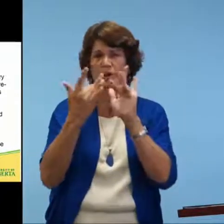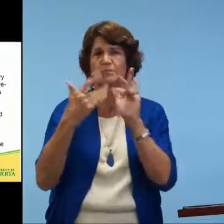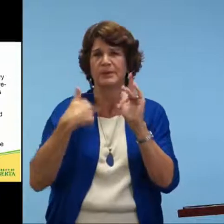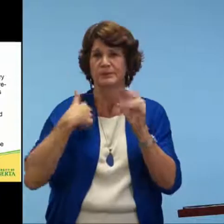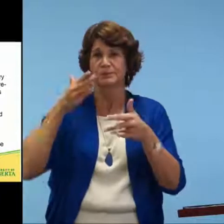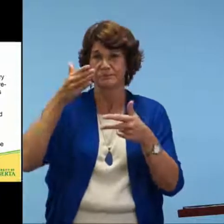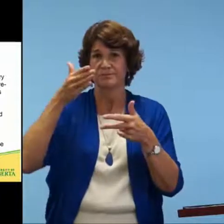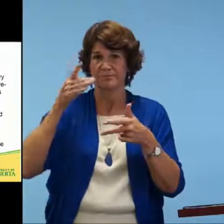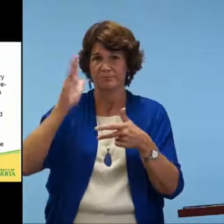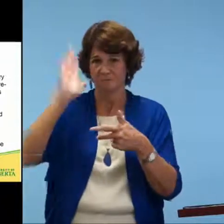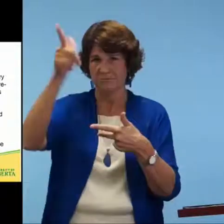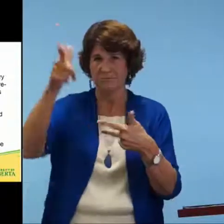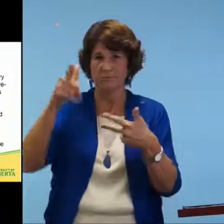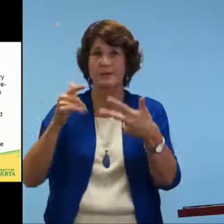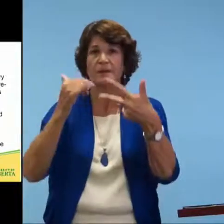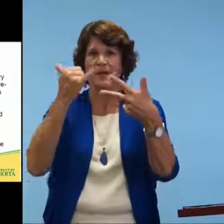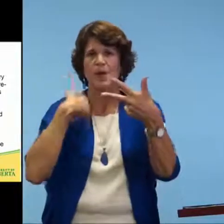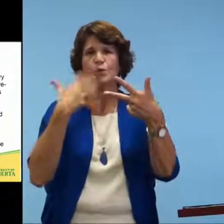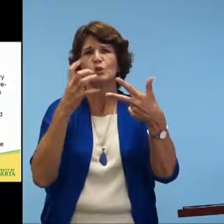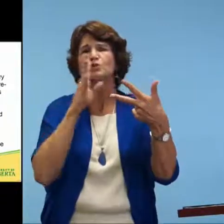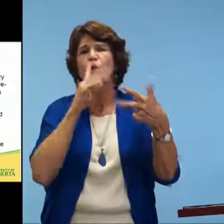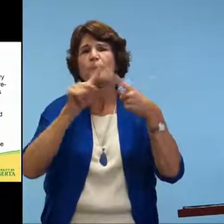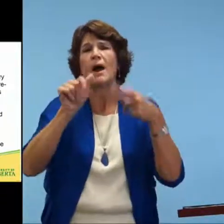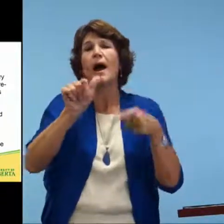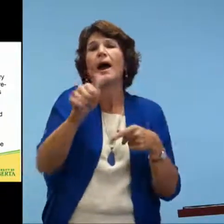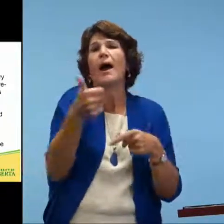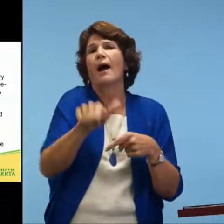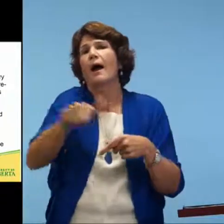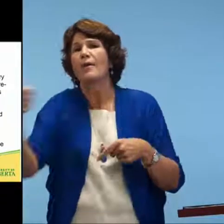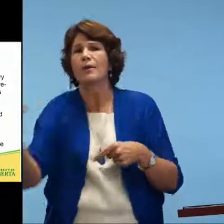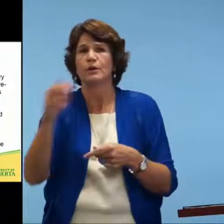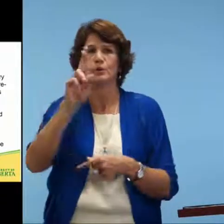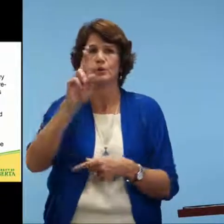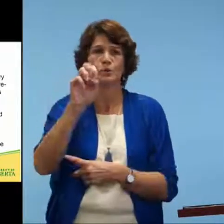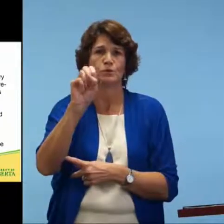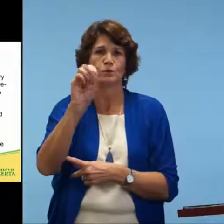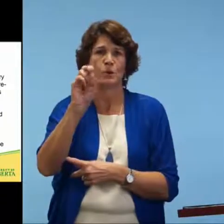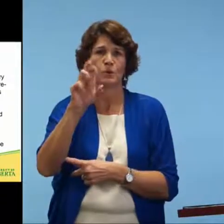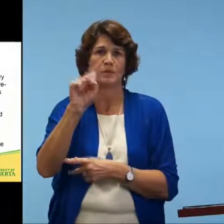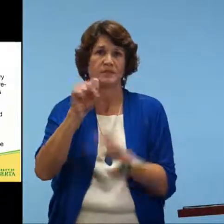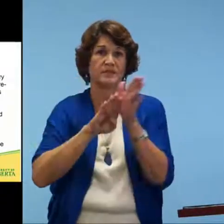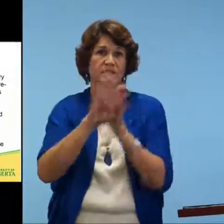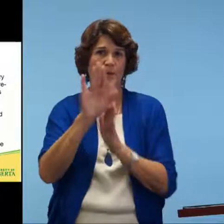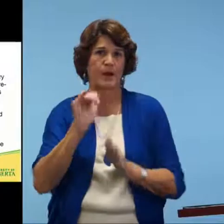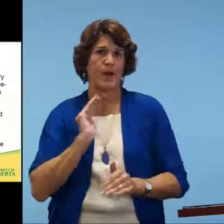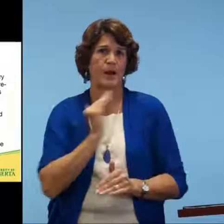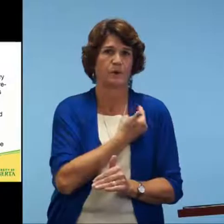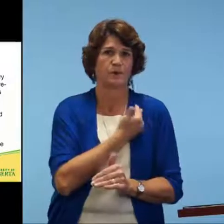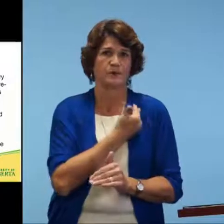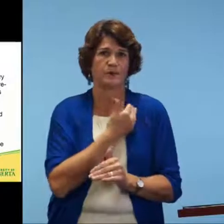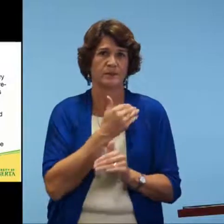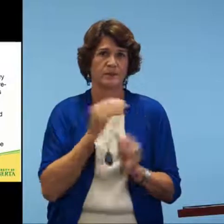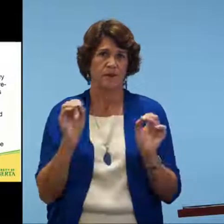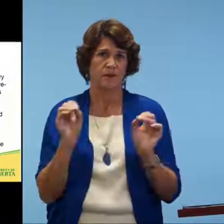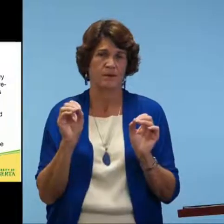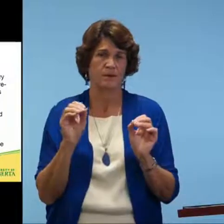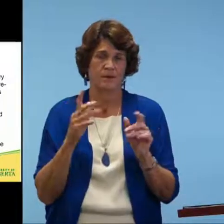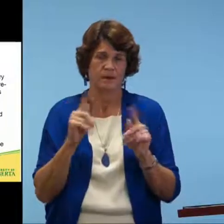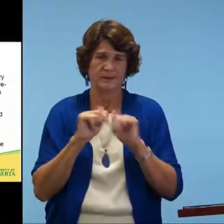those are the three tests that are available now for standardized assessment tools. And I'd like to now speak a little bit about other